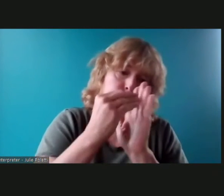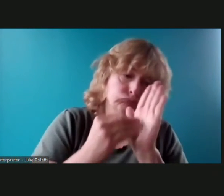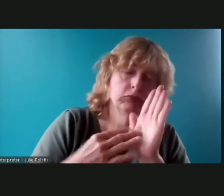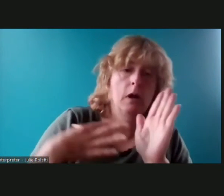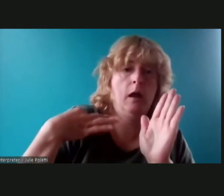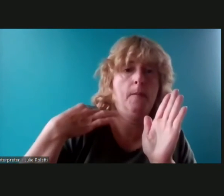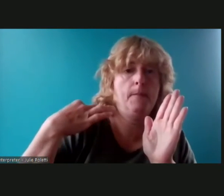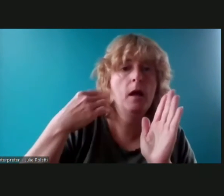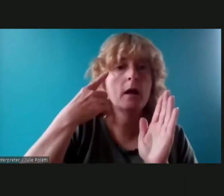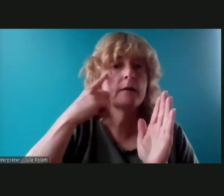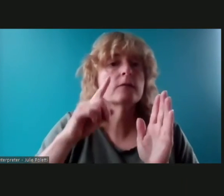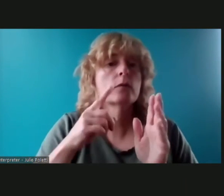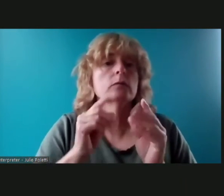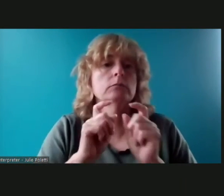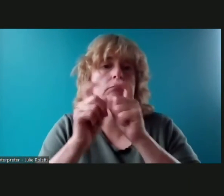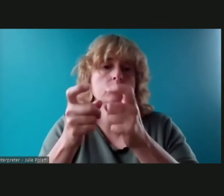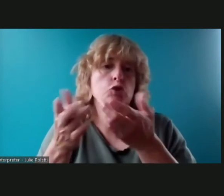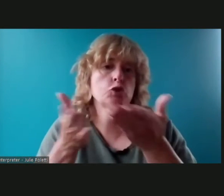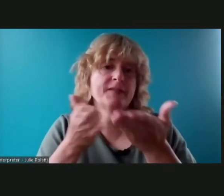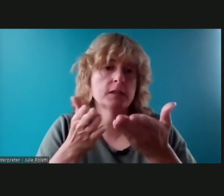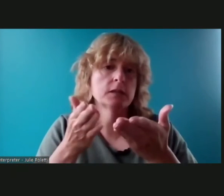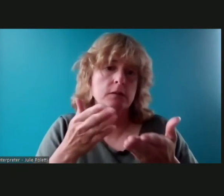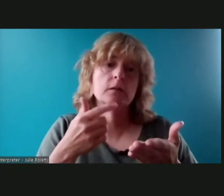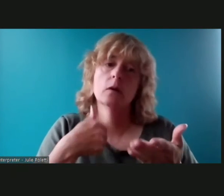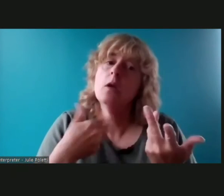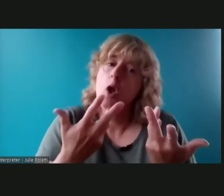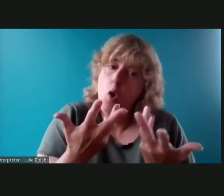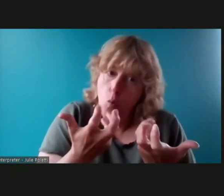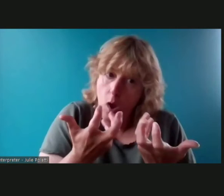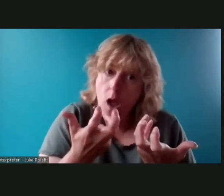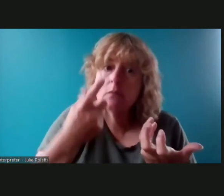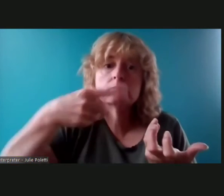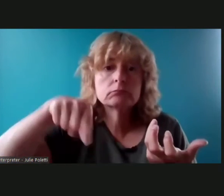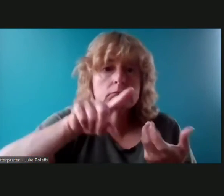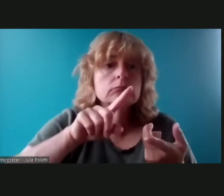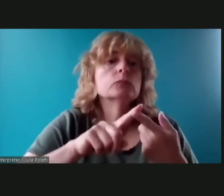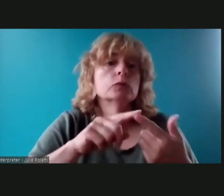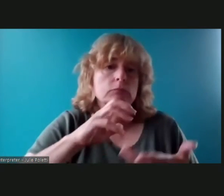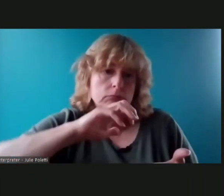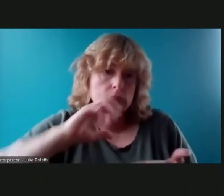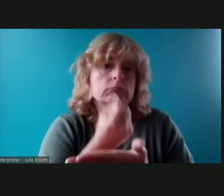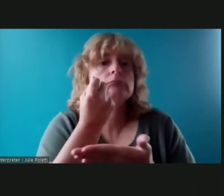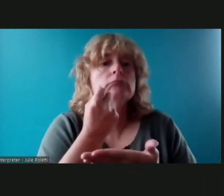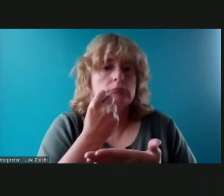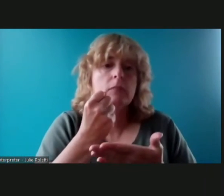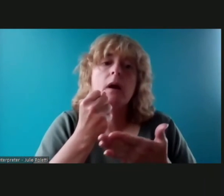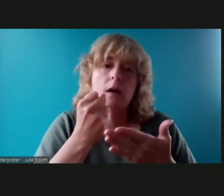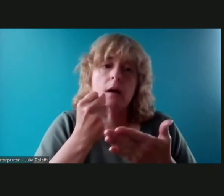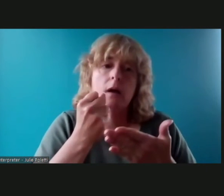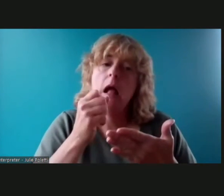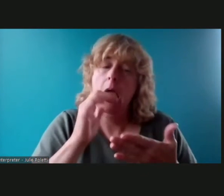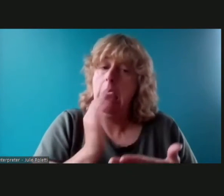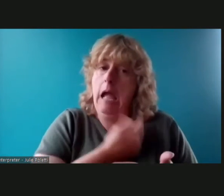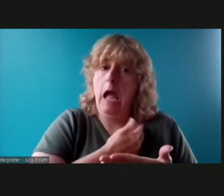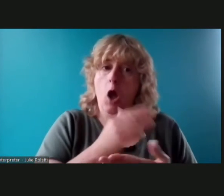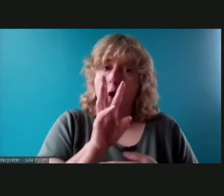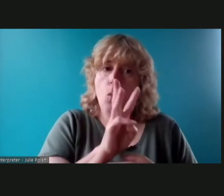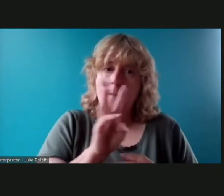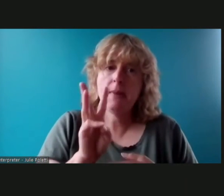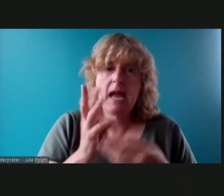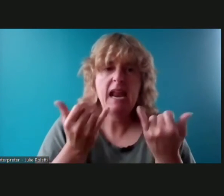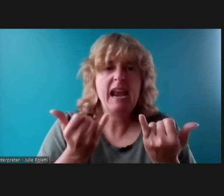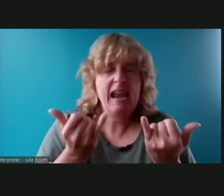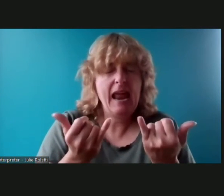um so i want everybody to take advantage our actually our website is going through a